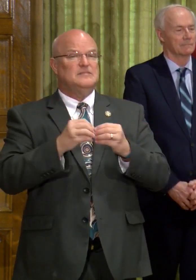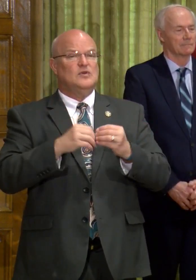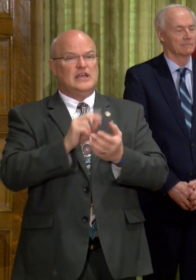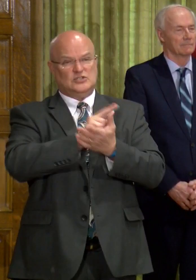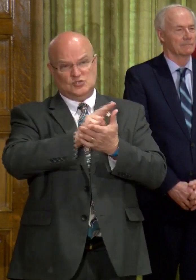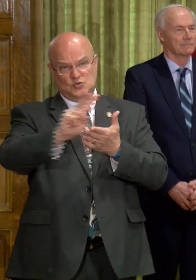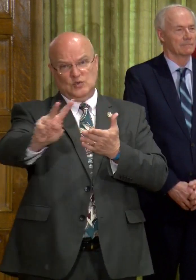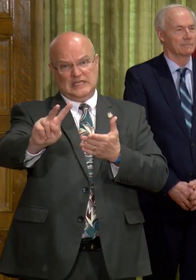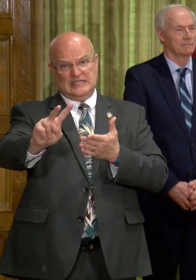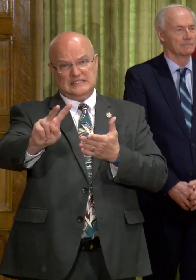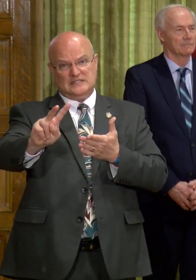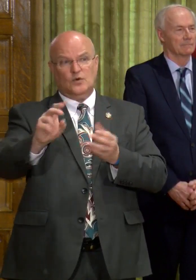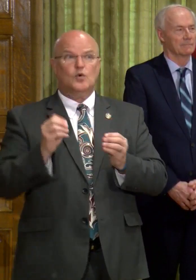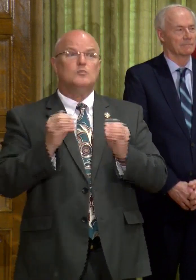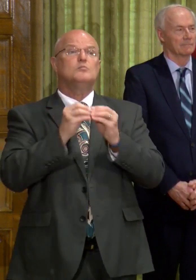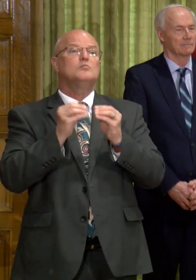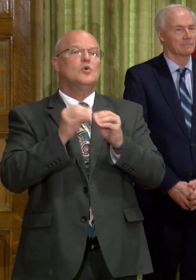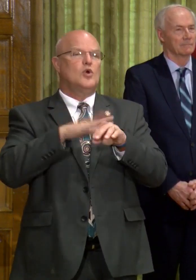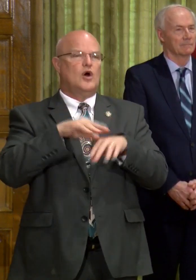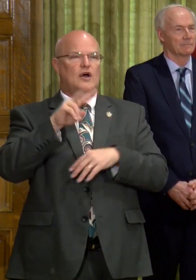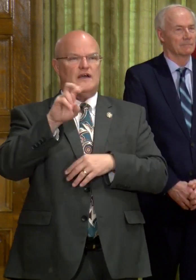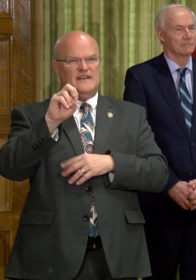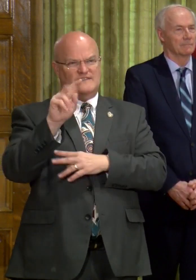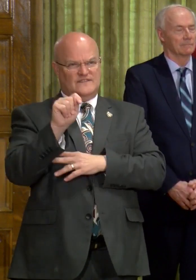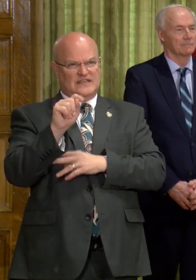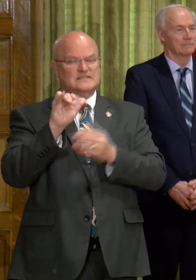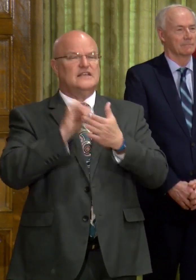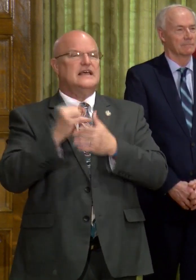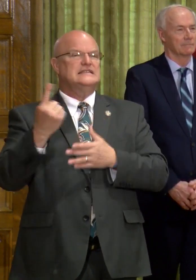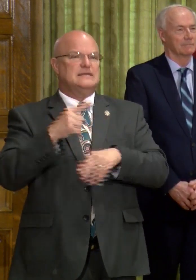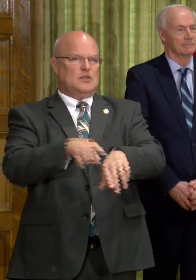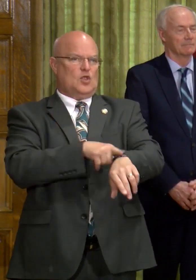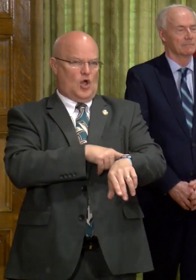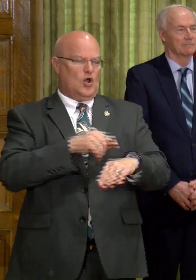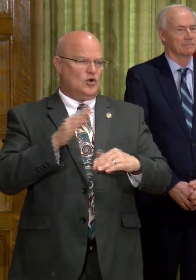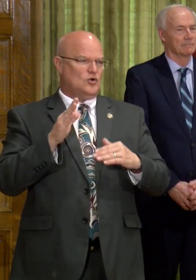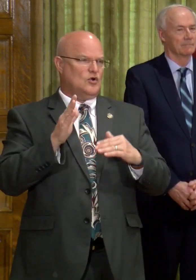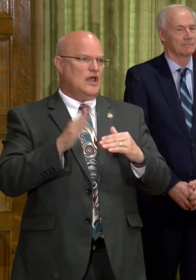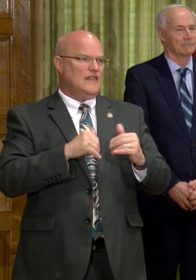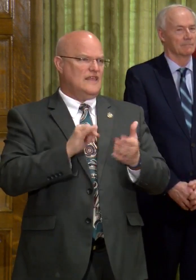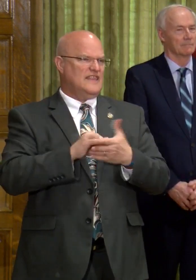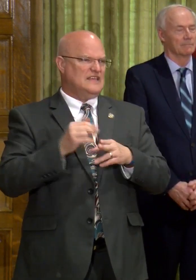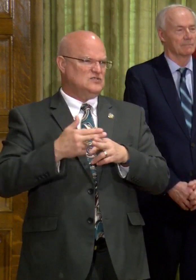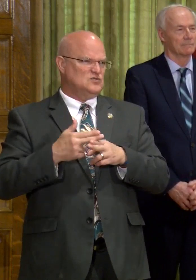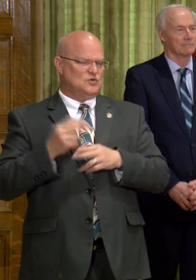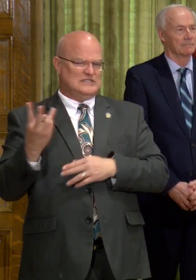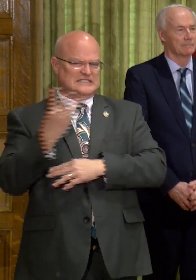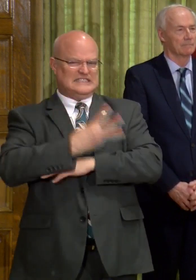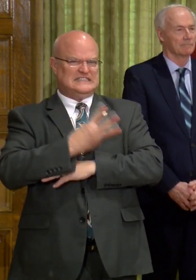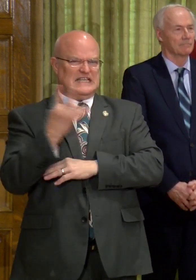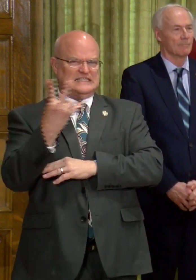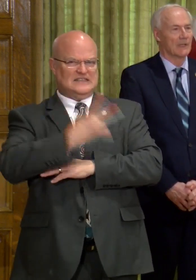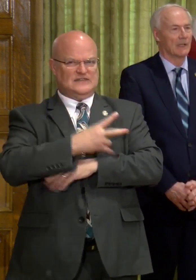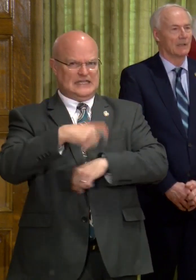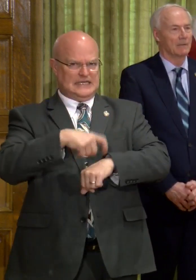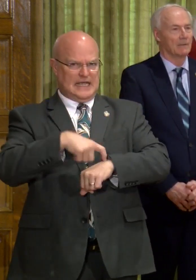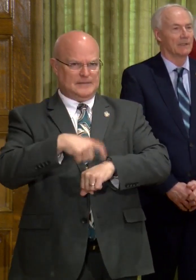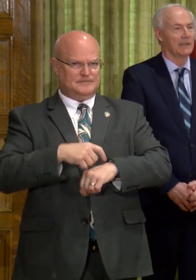like two weeks, uh, or more on a ventilator. So that's certainly longer than, um, than that shorter six-day period.